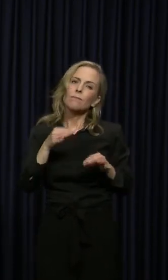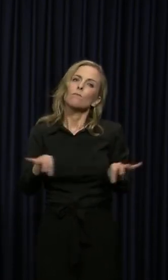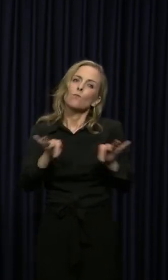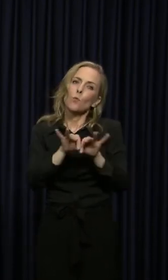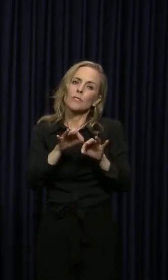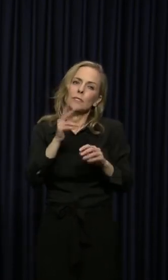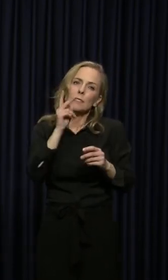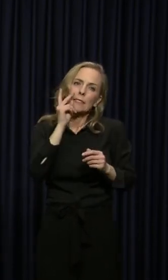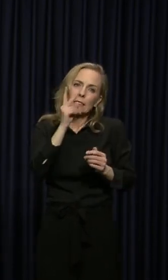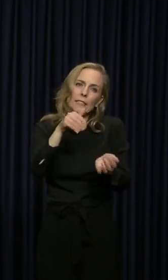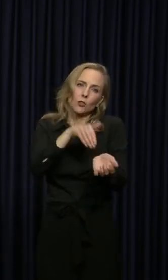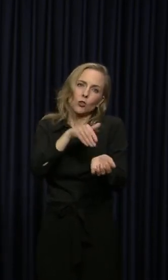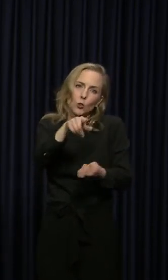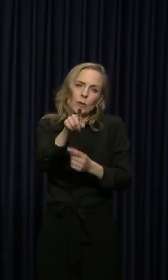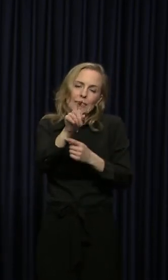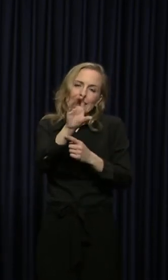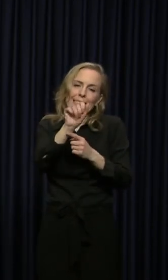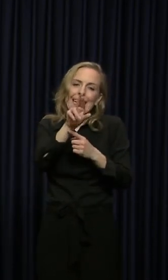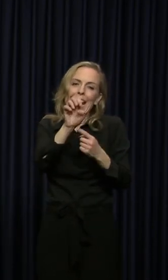Um,